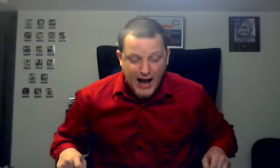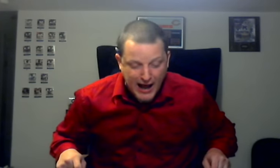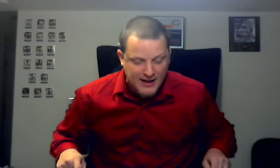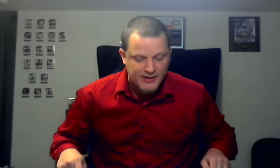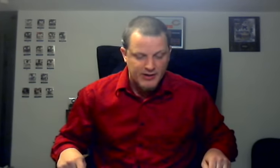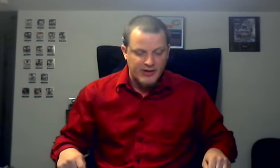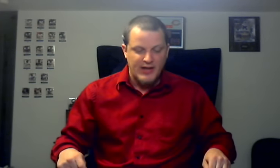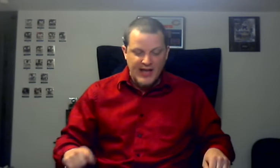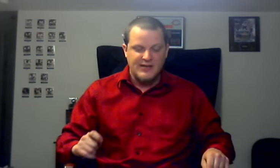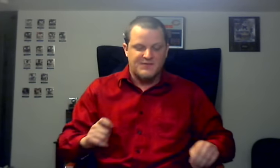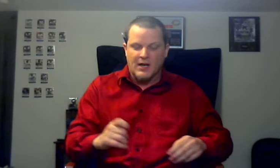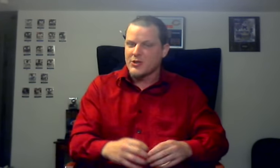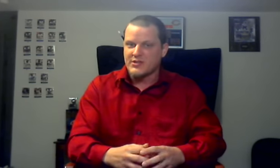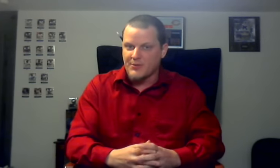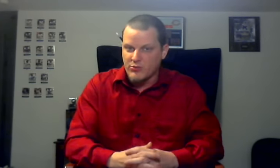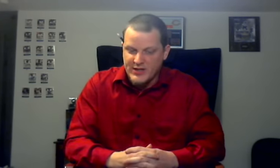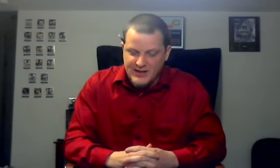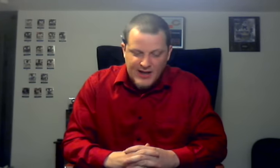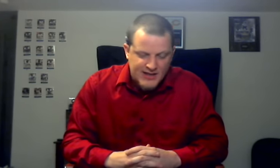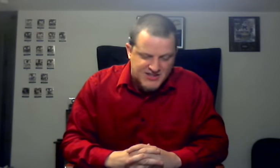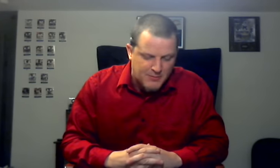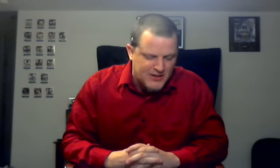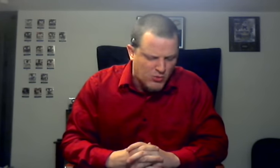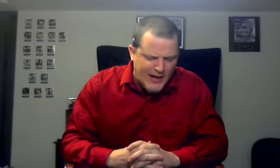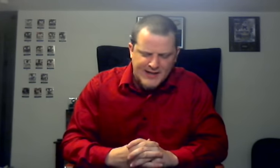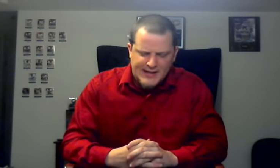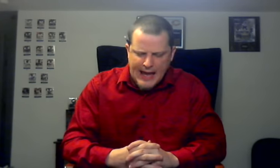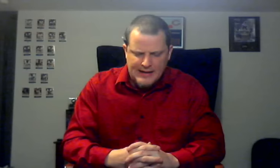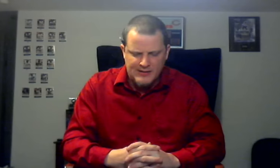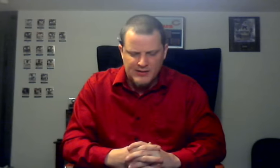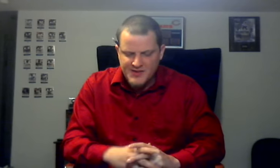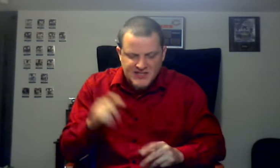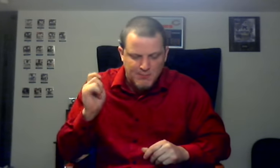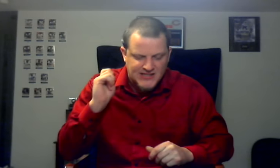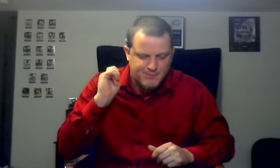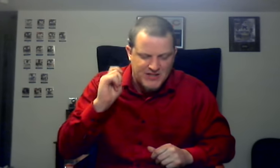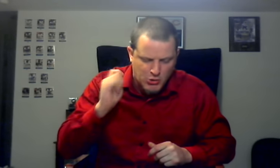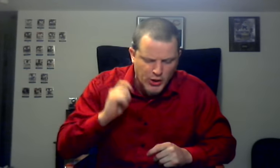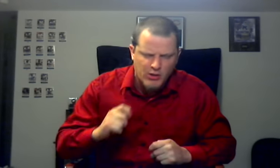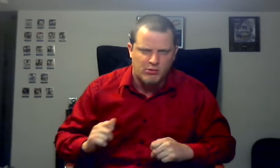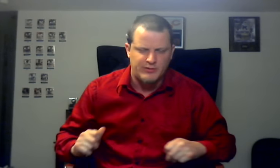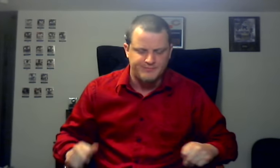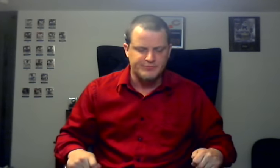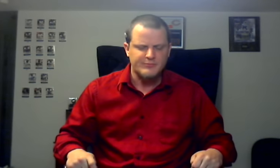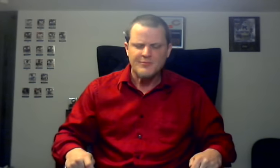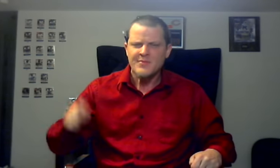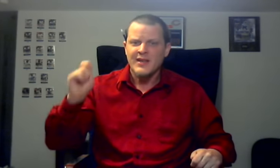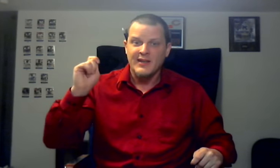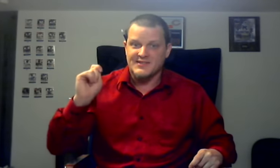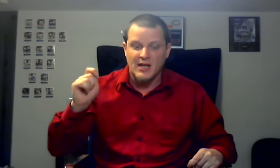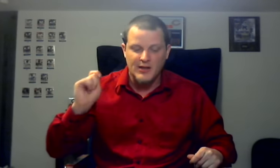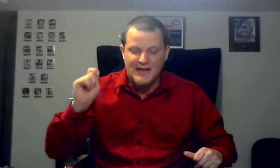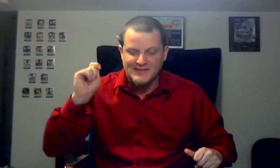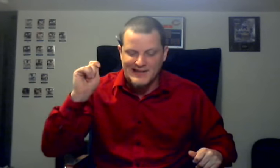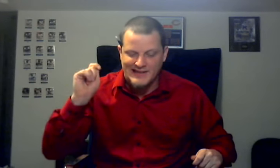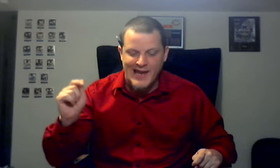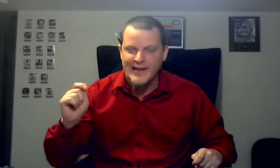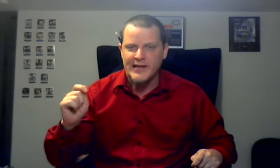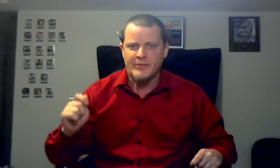And if WWE is to be great again, this must be true. It's all about the game